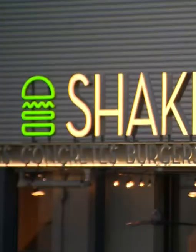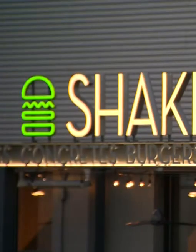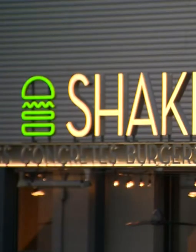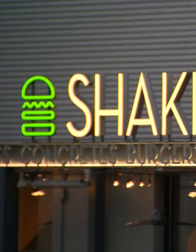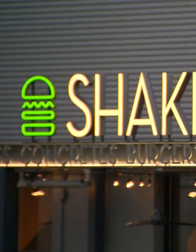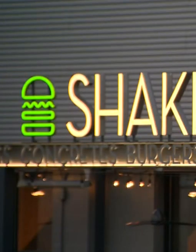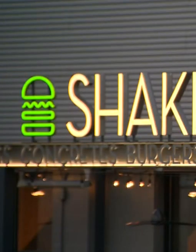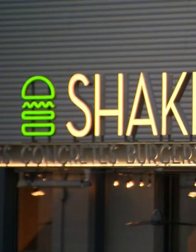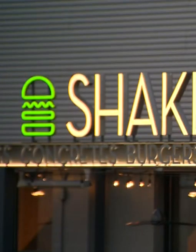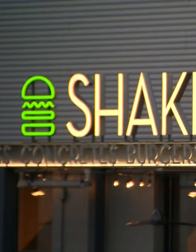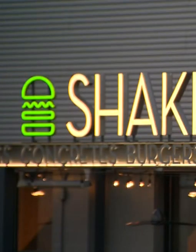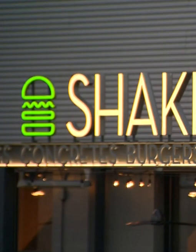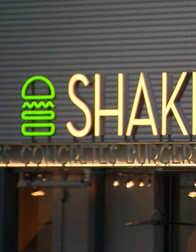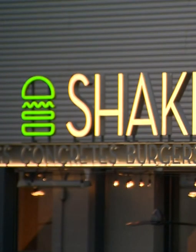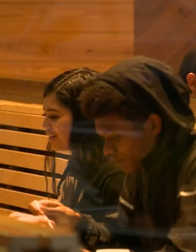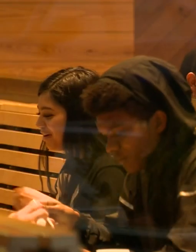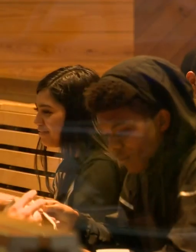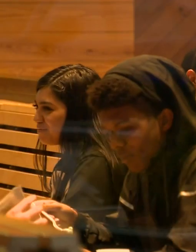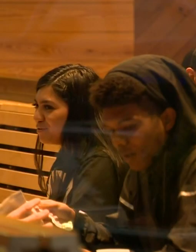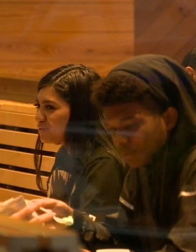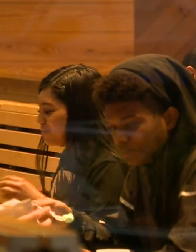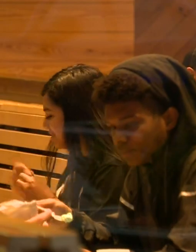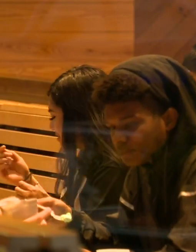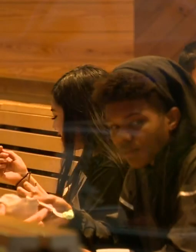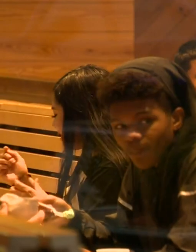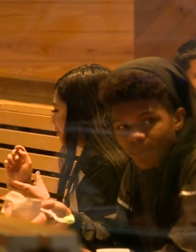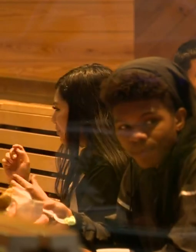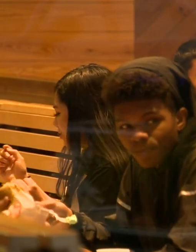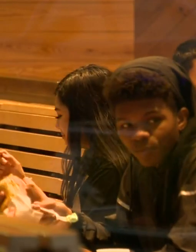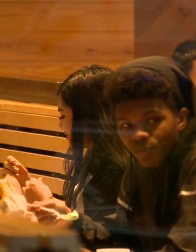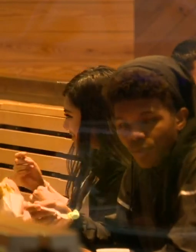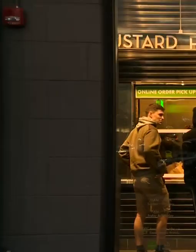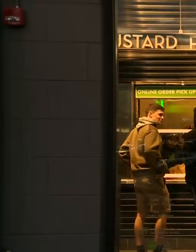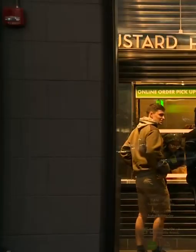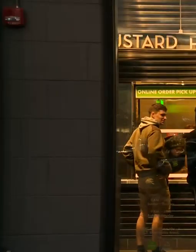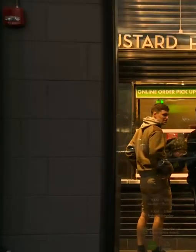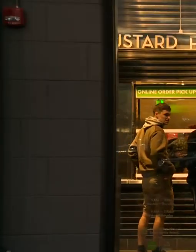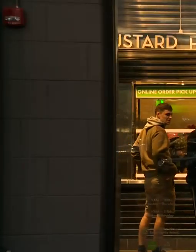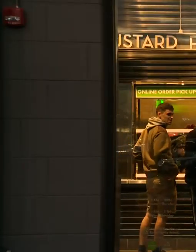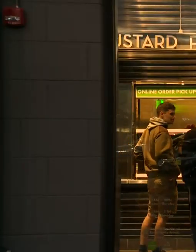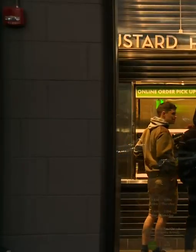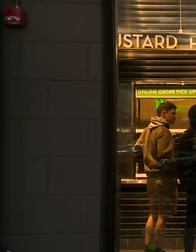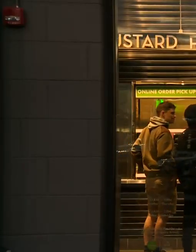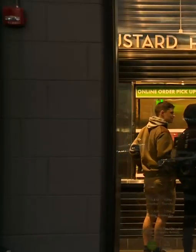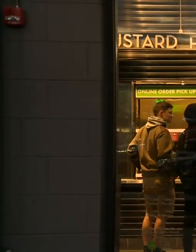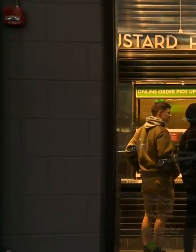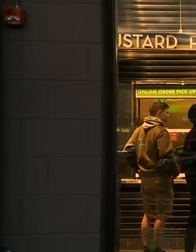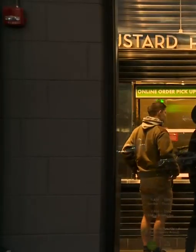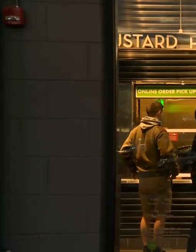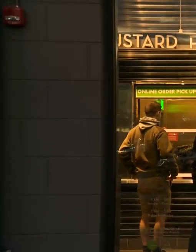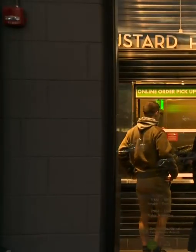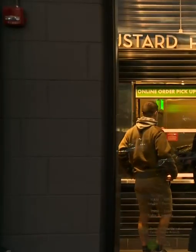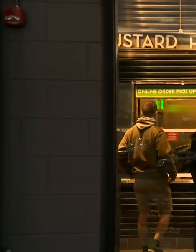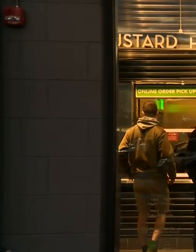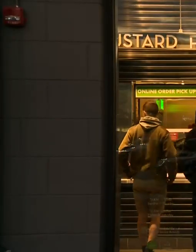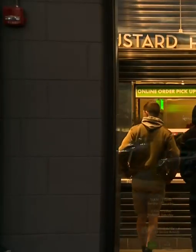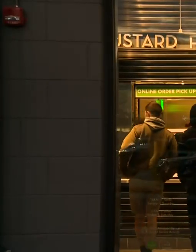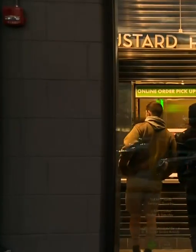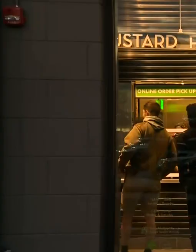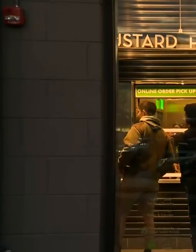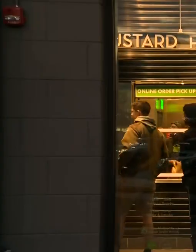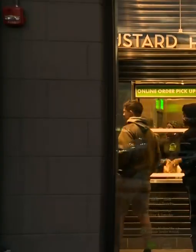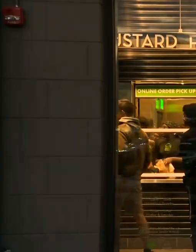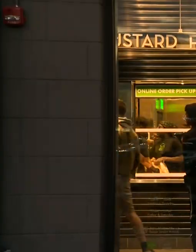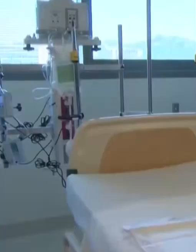two could restaurants and bars open for sit-down service in a limited capacity. The governor is basing reopening on having four critical